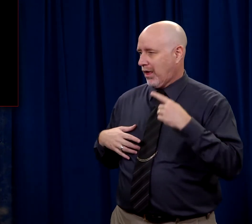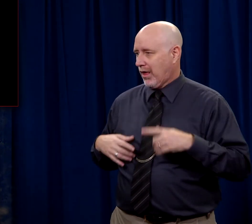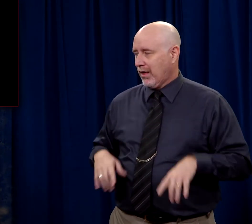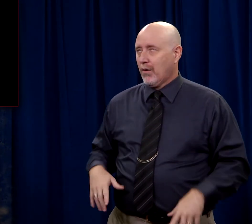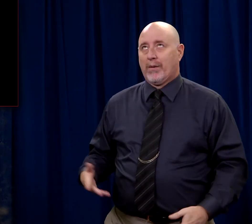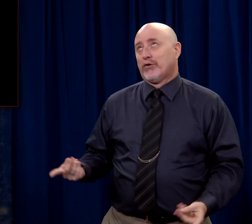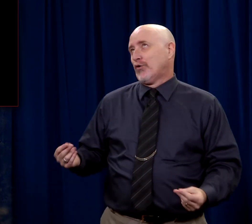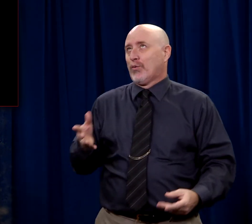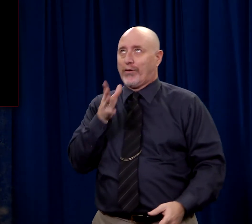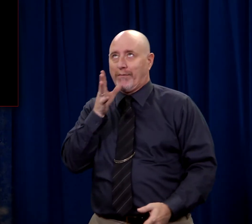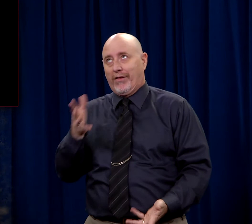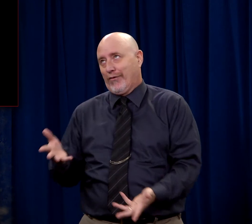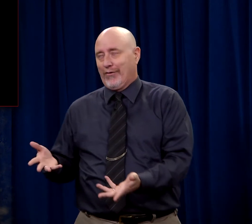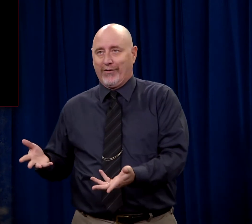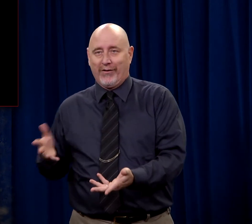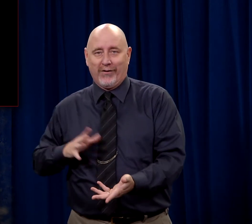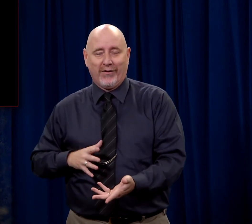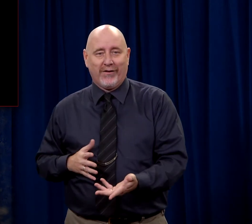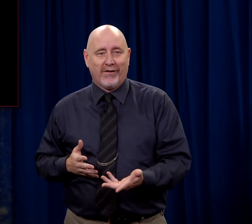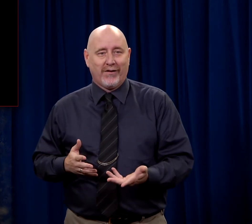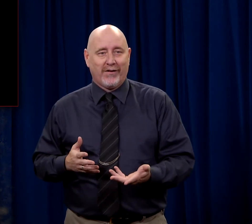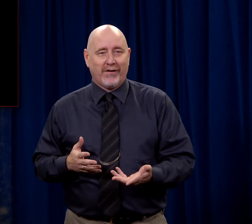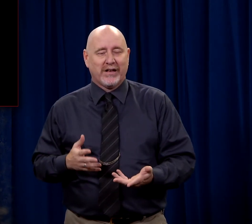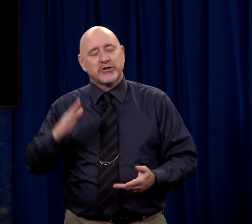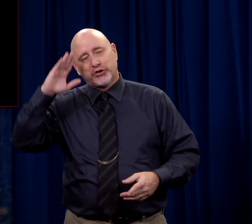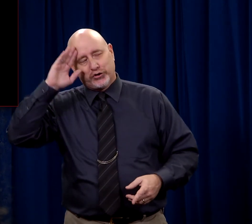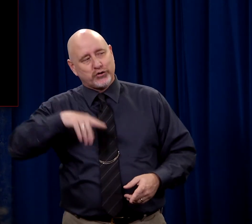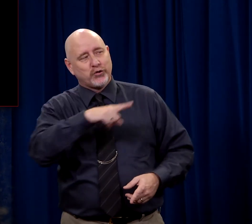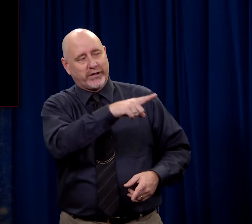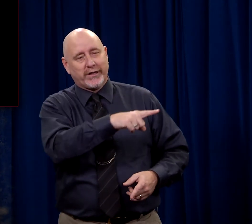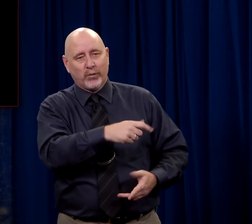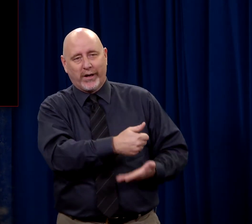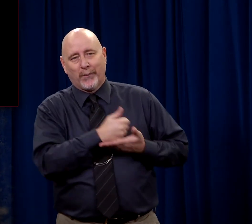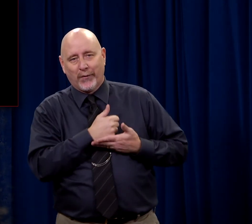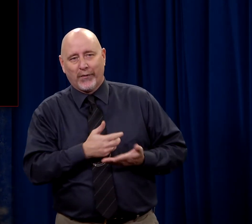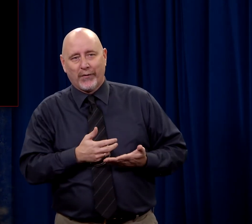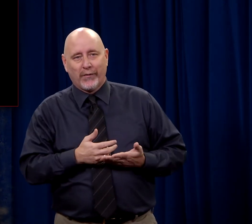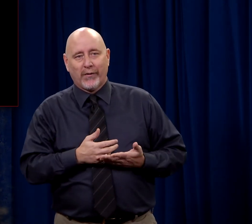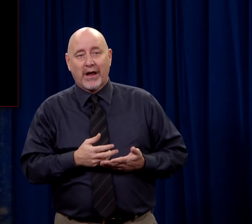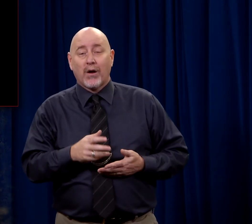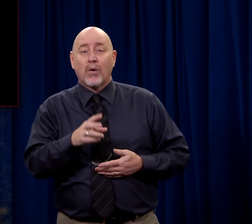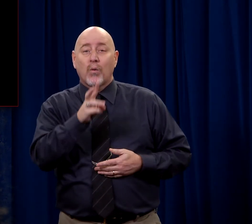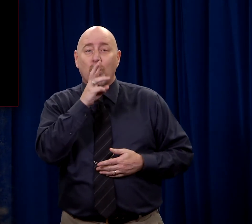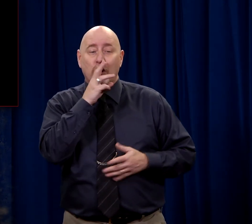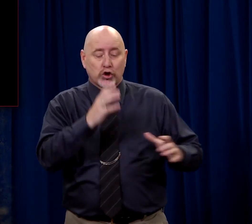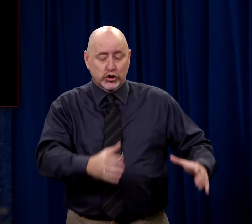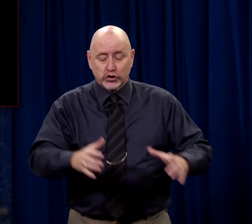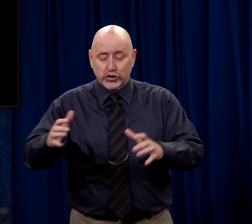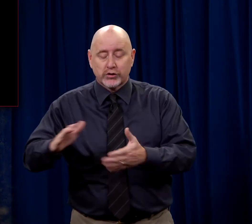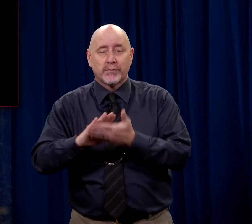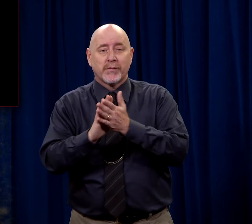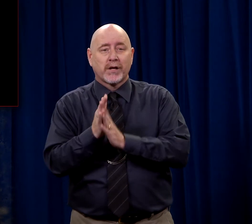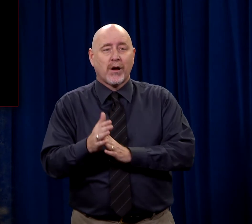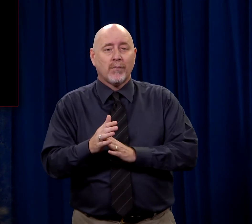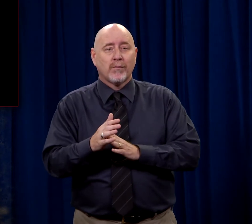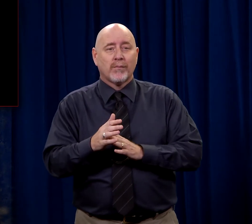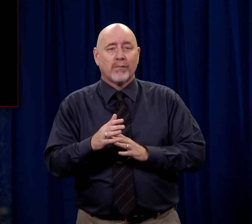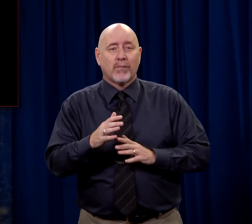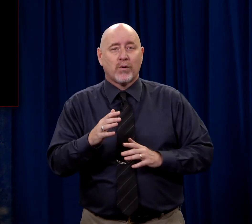What have I to do with you, woman? And she knew that He was going to help her. And He turned water, a